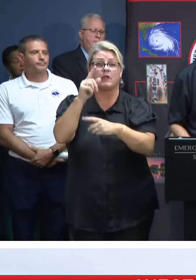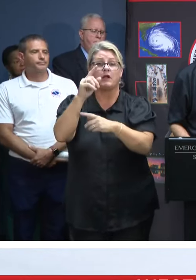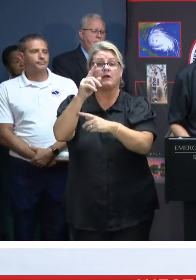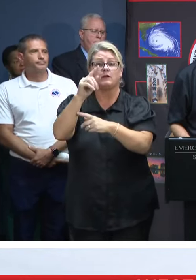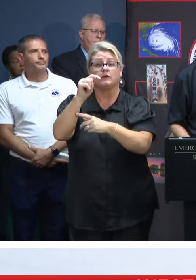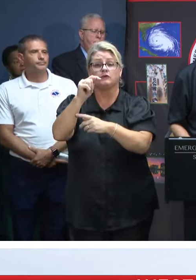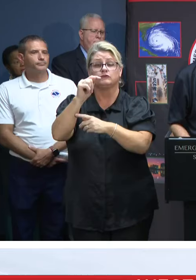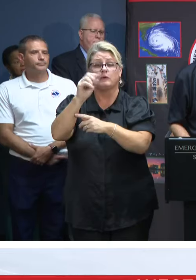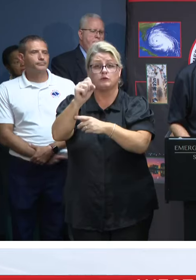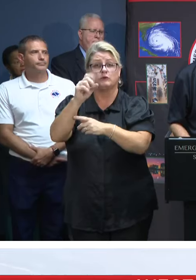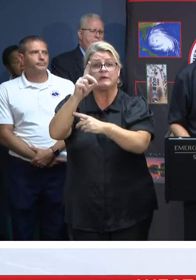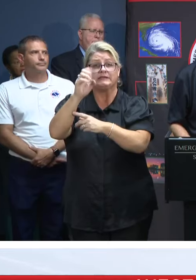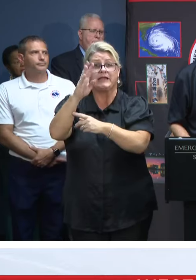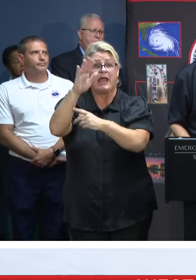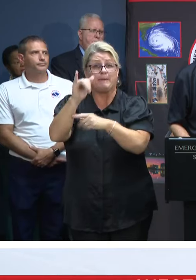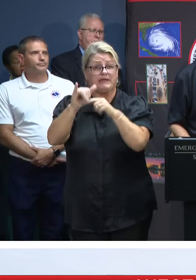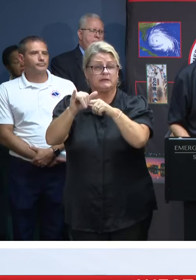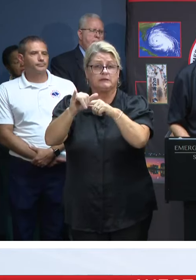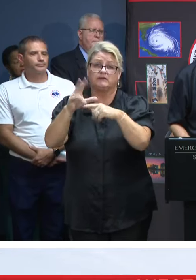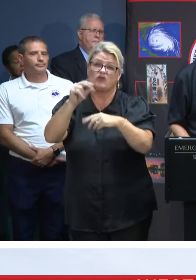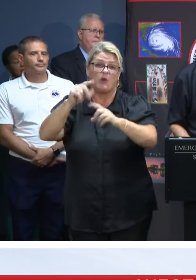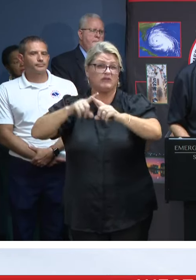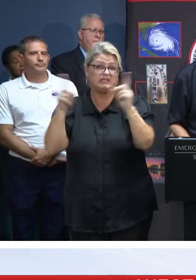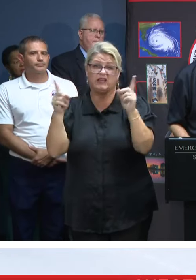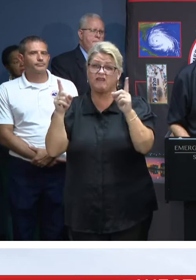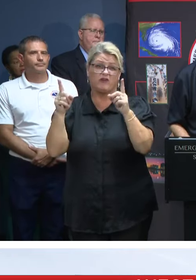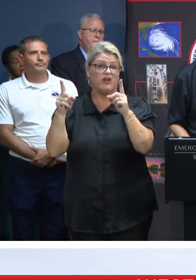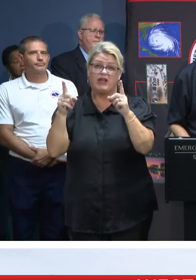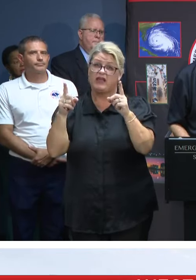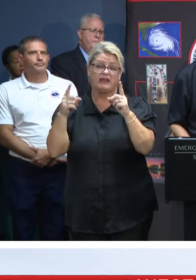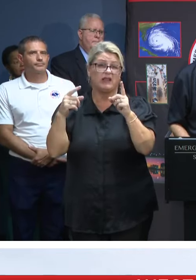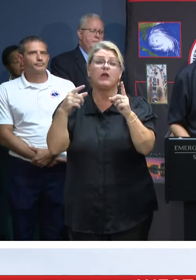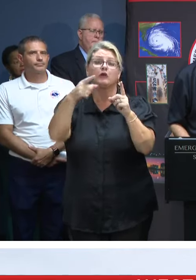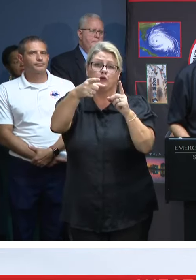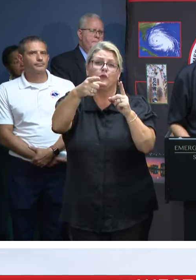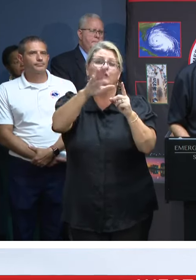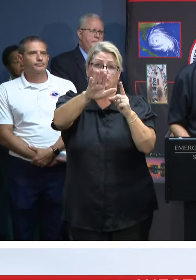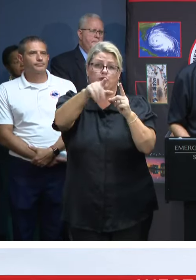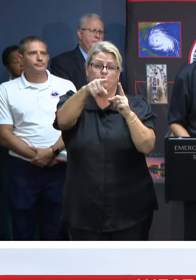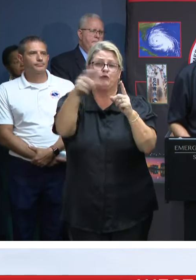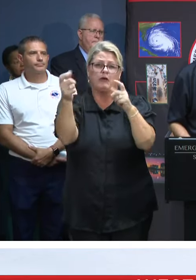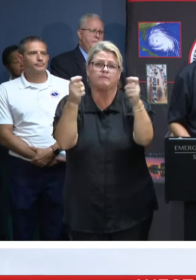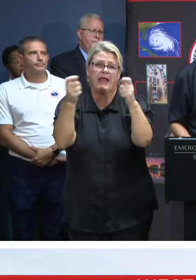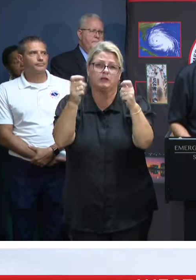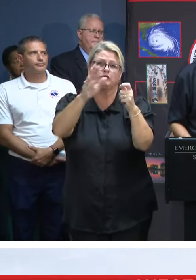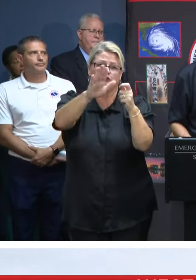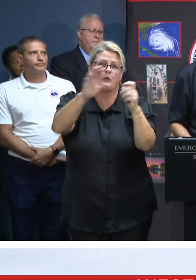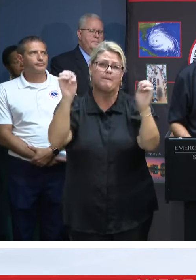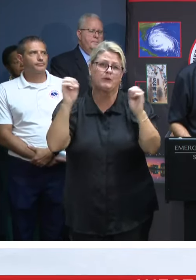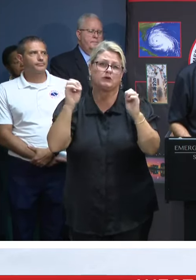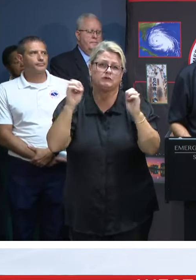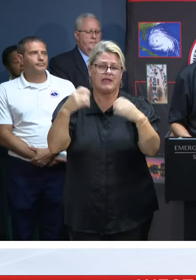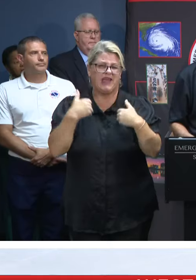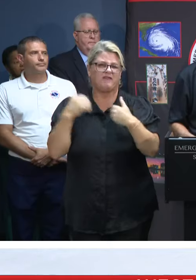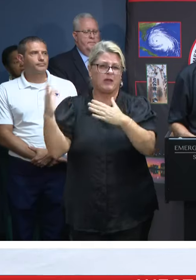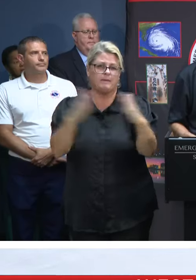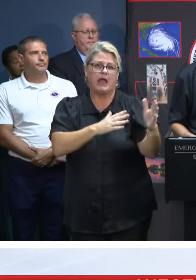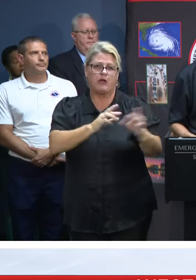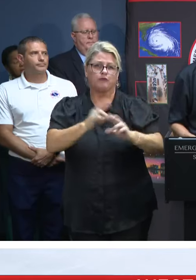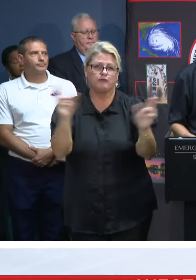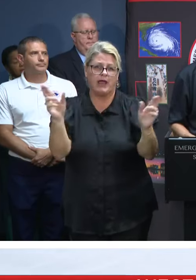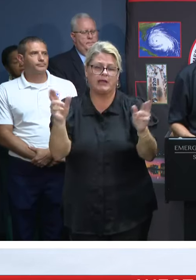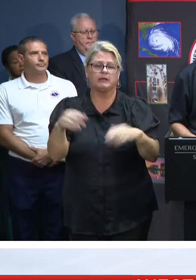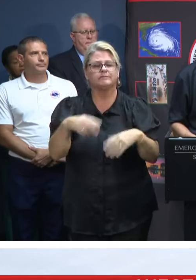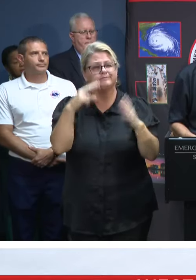deadbeat is no different. We all need to be our own emergency managers and have those plans. Residents should review their